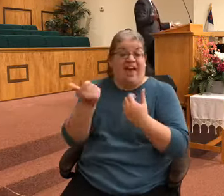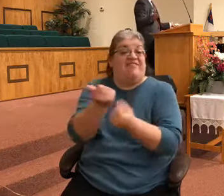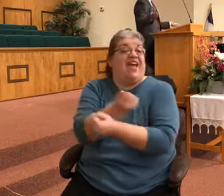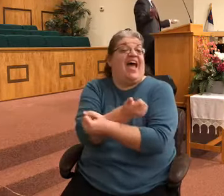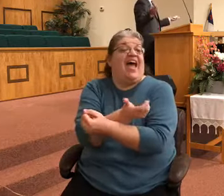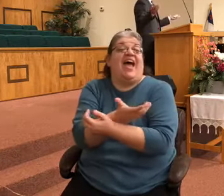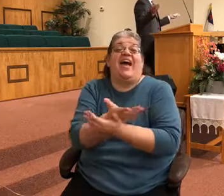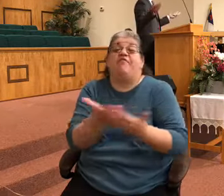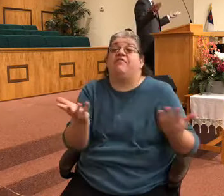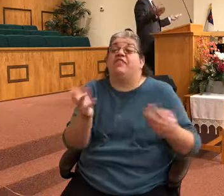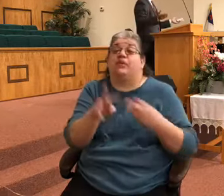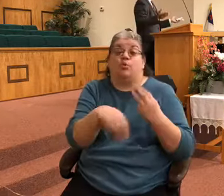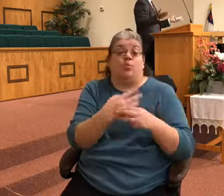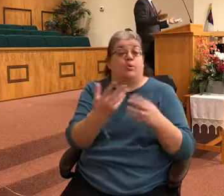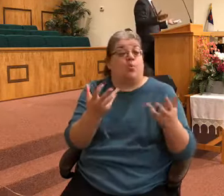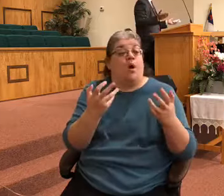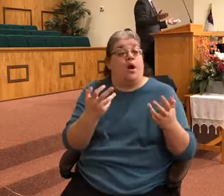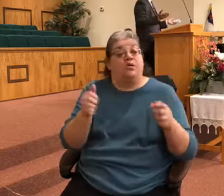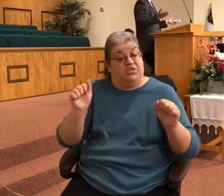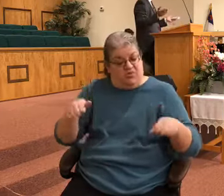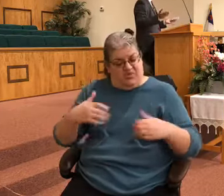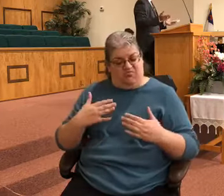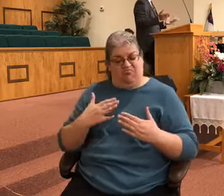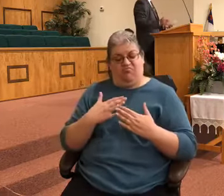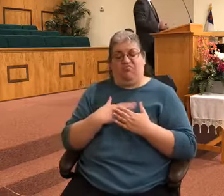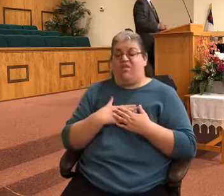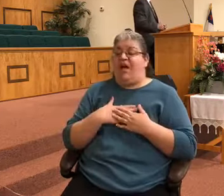and not really see the need to stay close to God